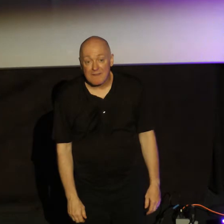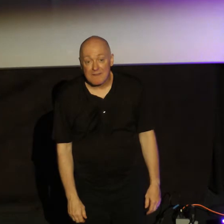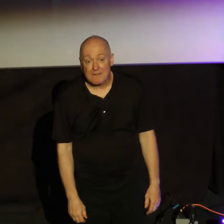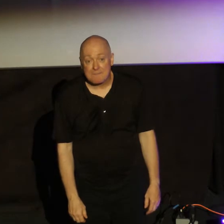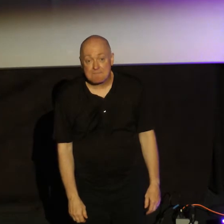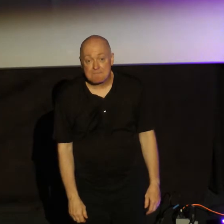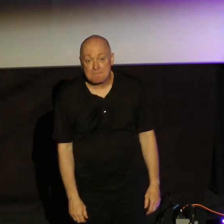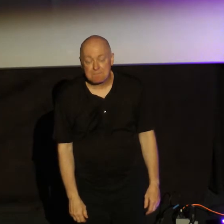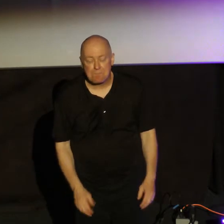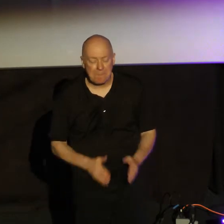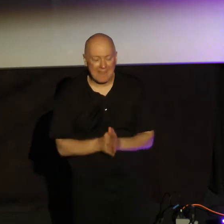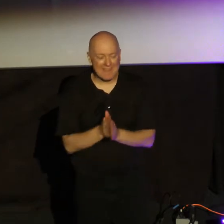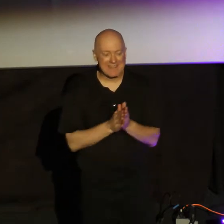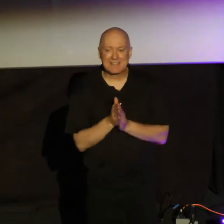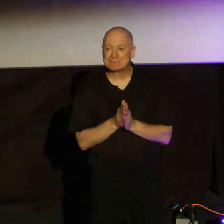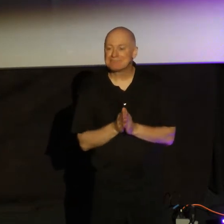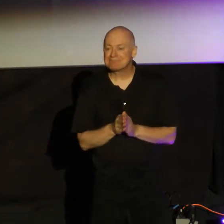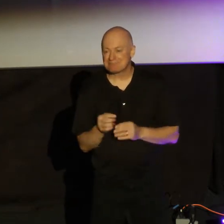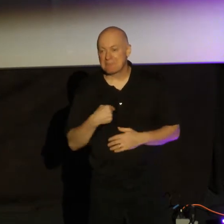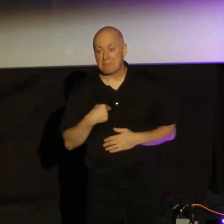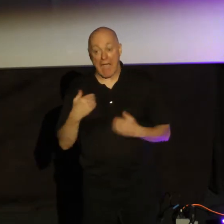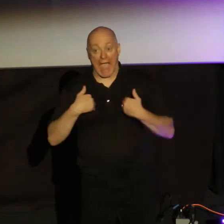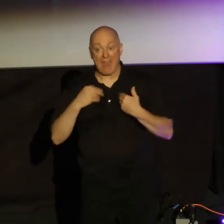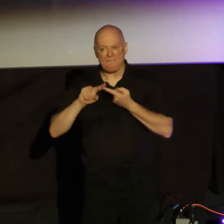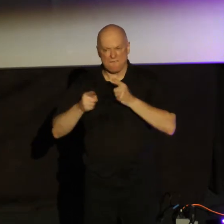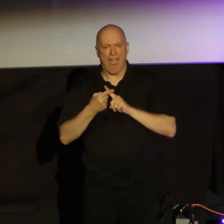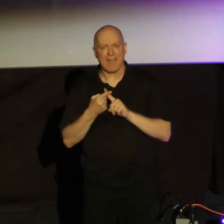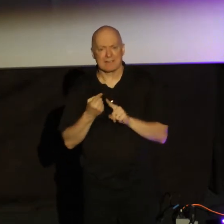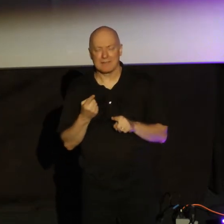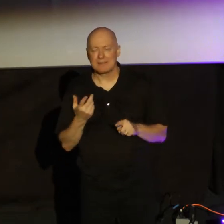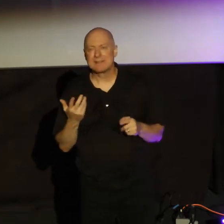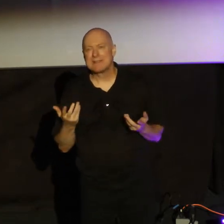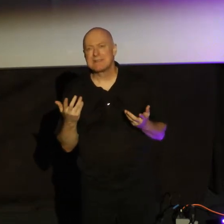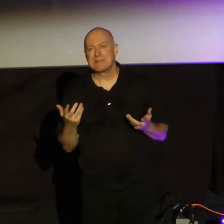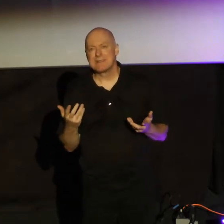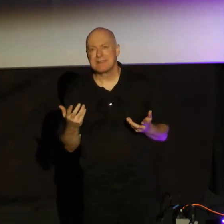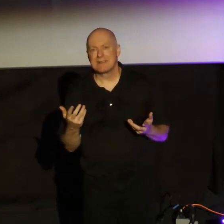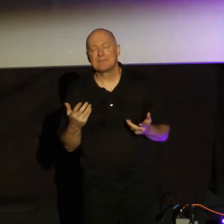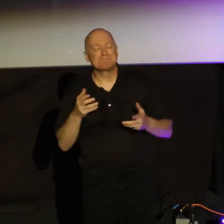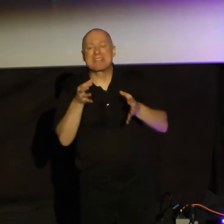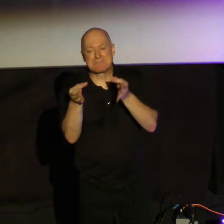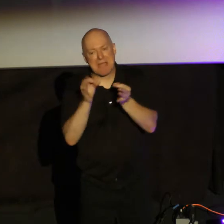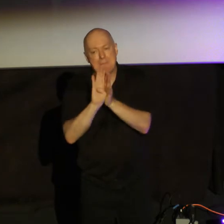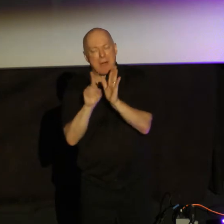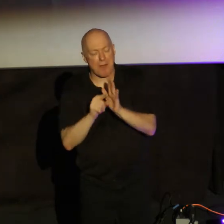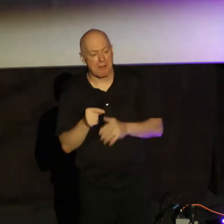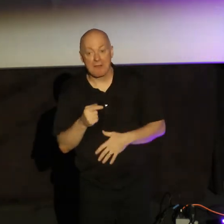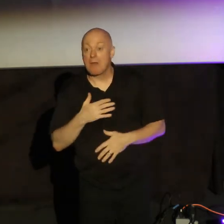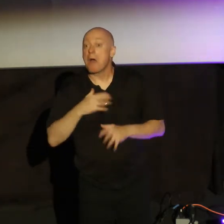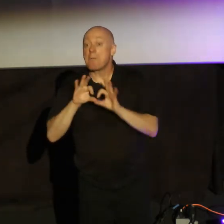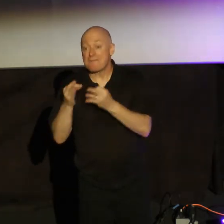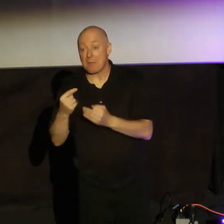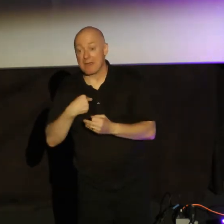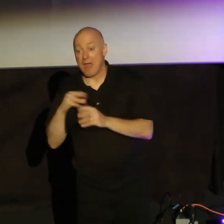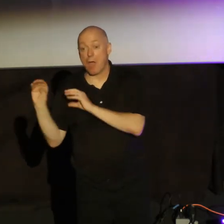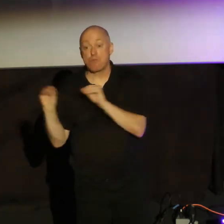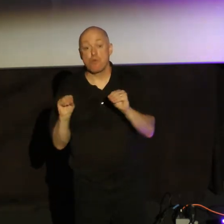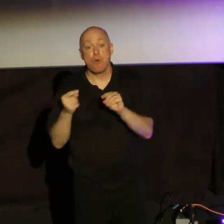I had a friend that's a real, some background. My family and I moved three years ago from out west.